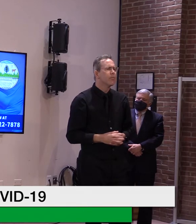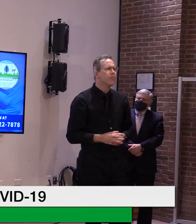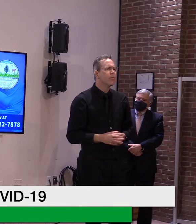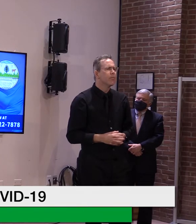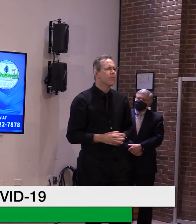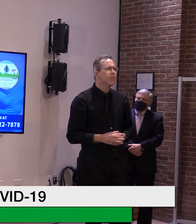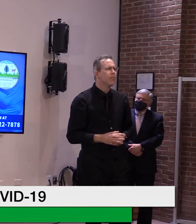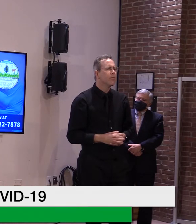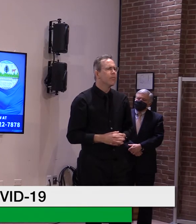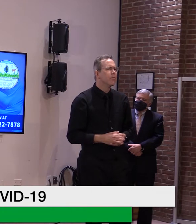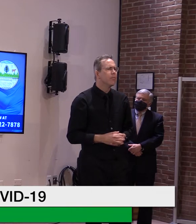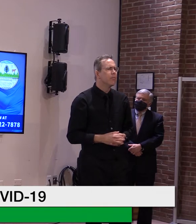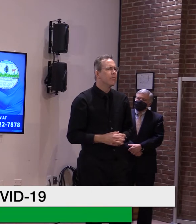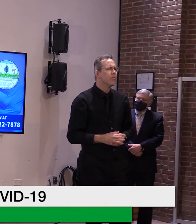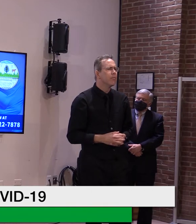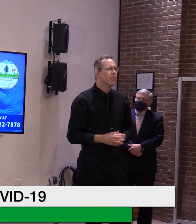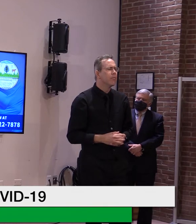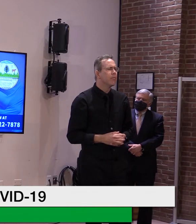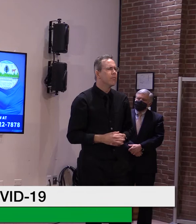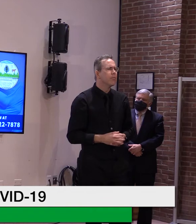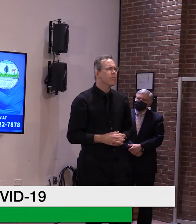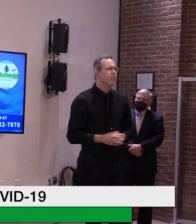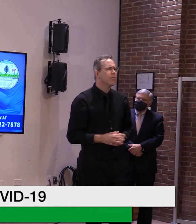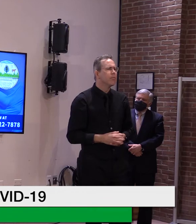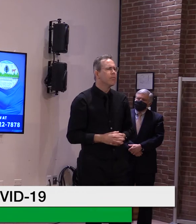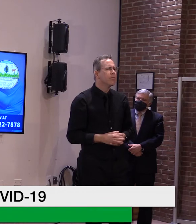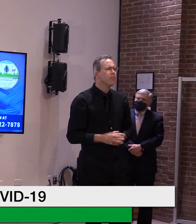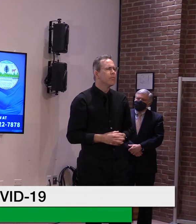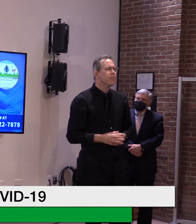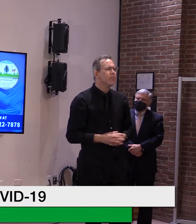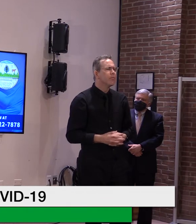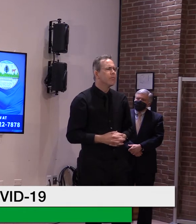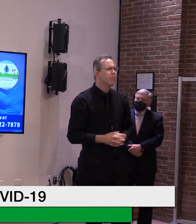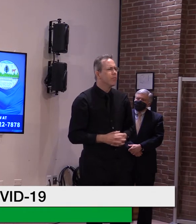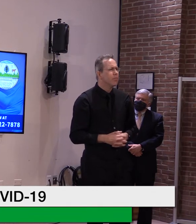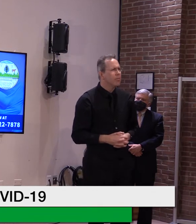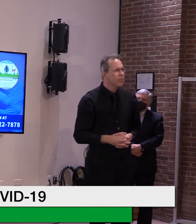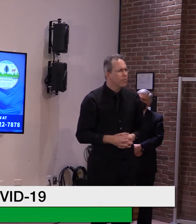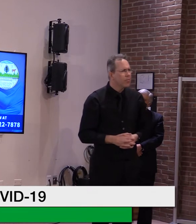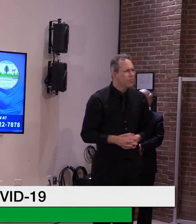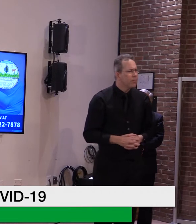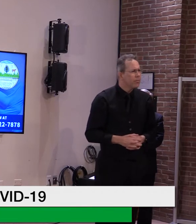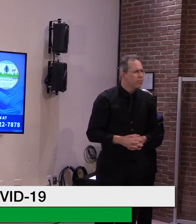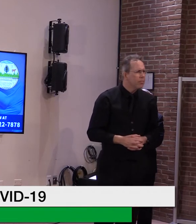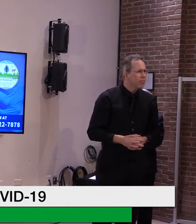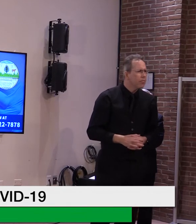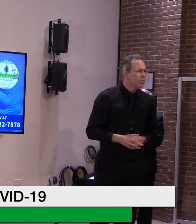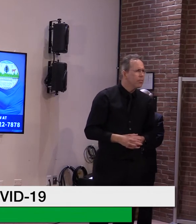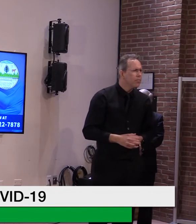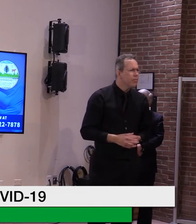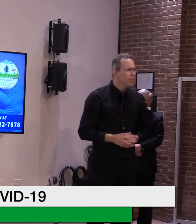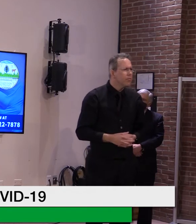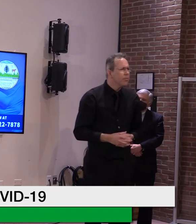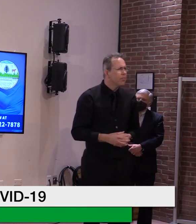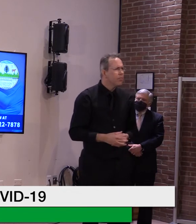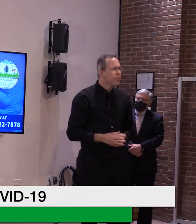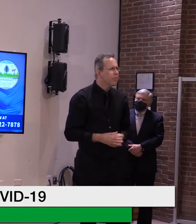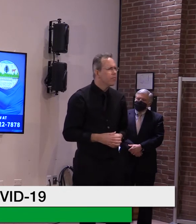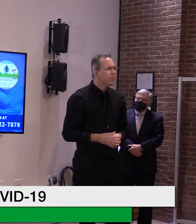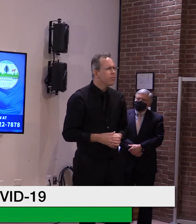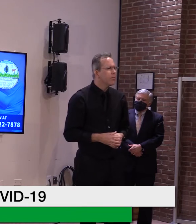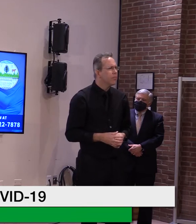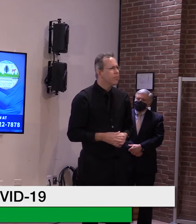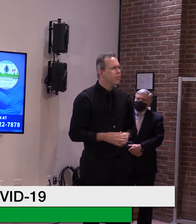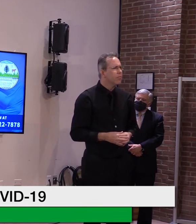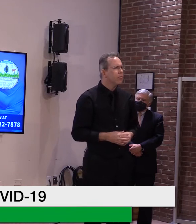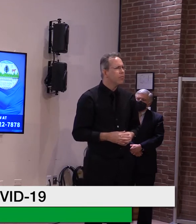everyone was talking about earlier, but, uh, isn't this concerning that these cases are going up like this? and it seems that